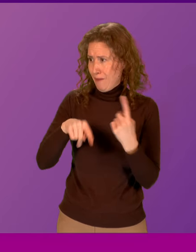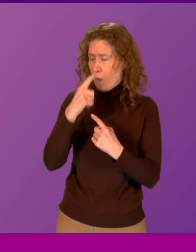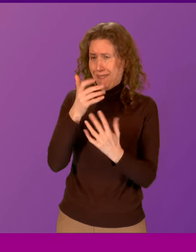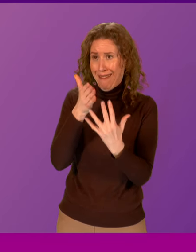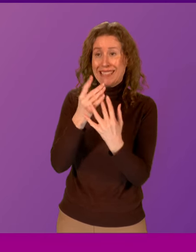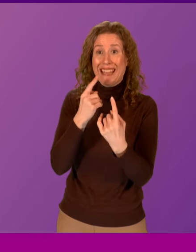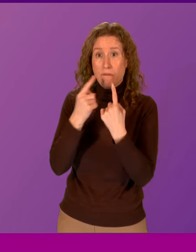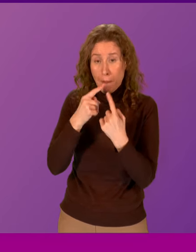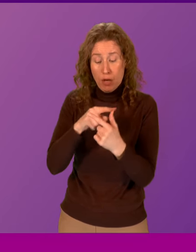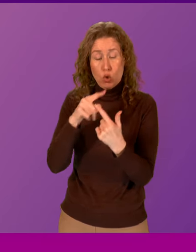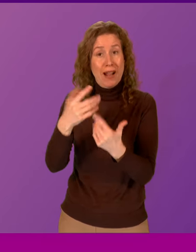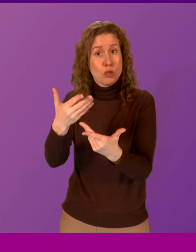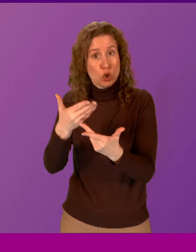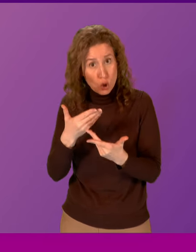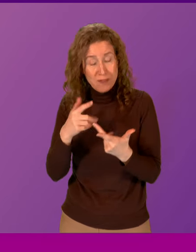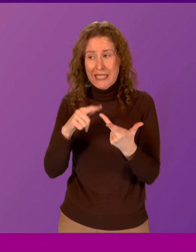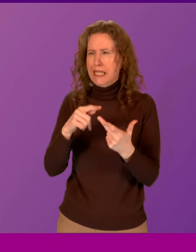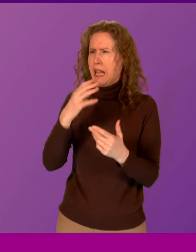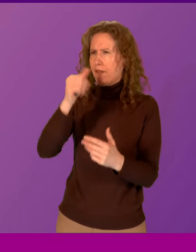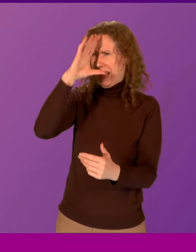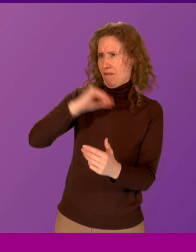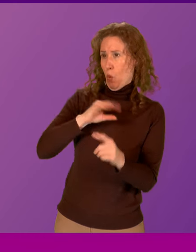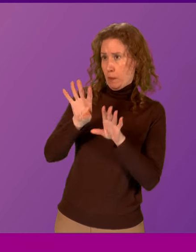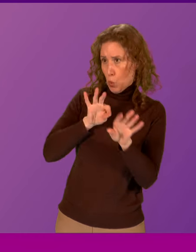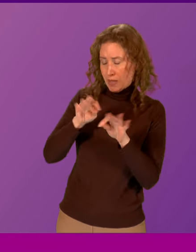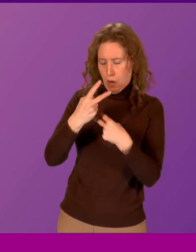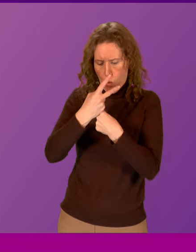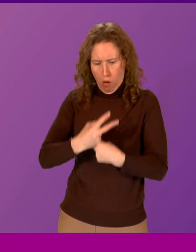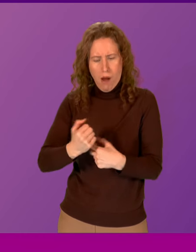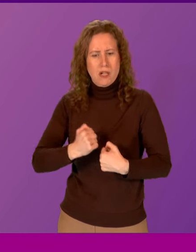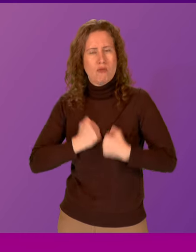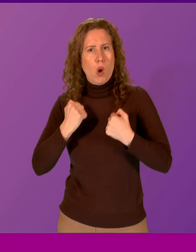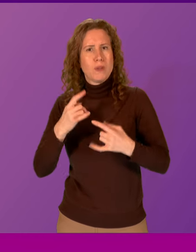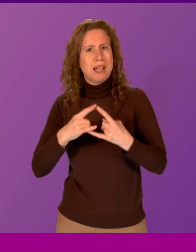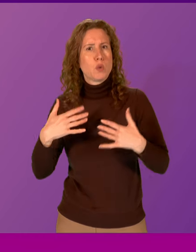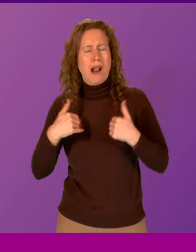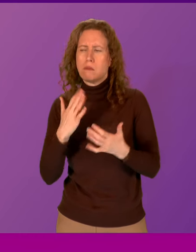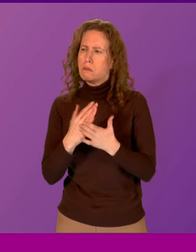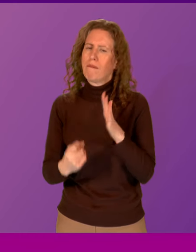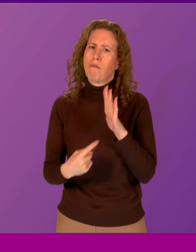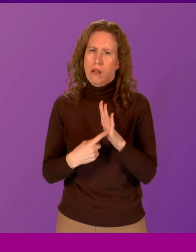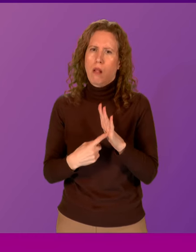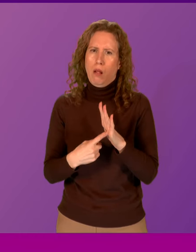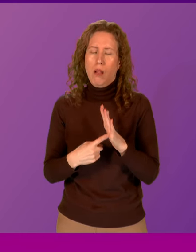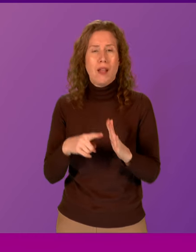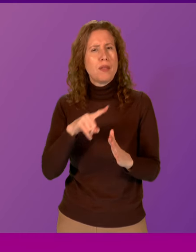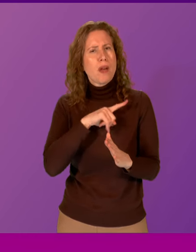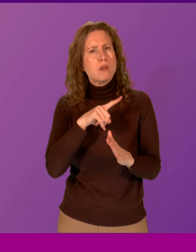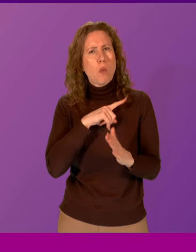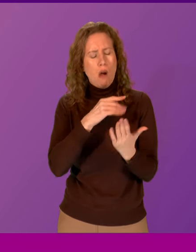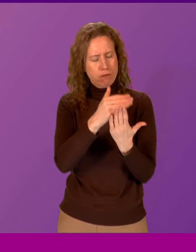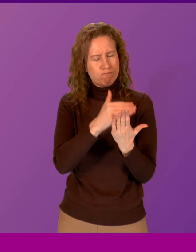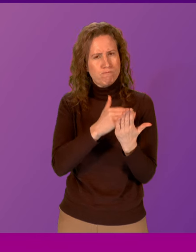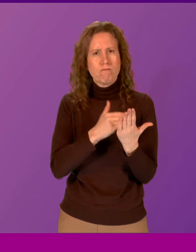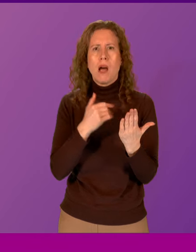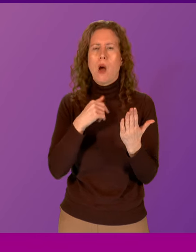services they need to make informed choices and take care of their sexual health is absolutely vital, which is why there are outcomes in our